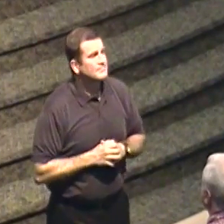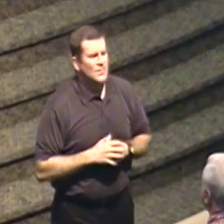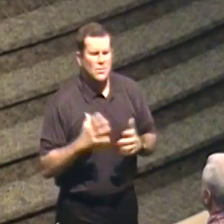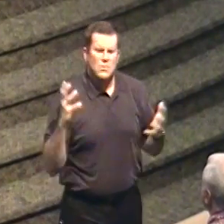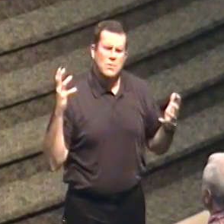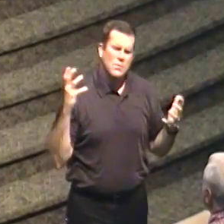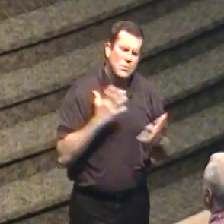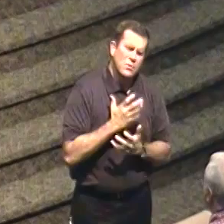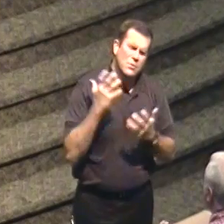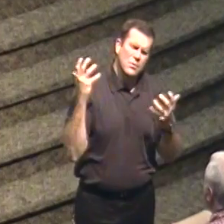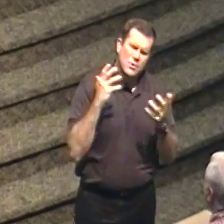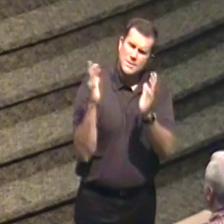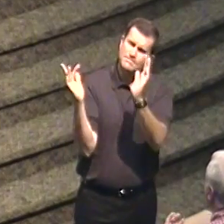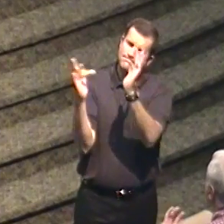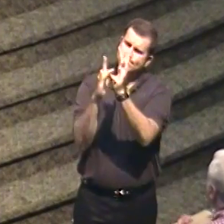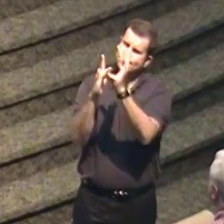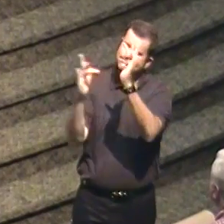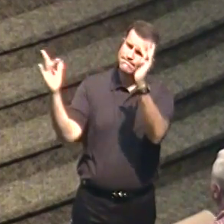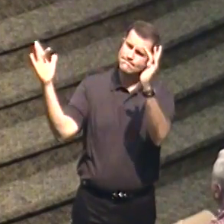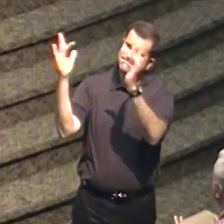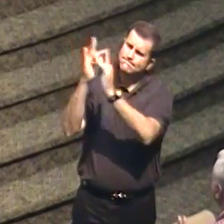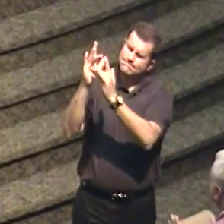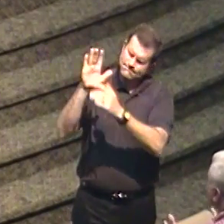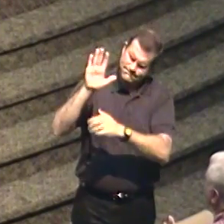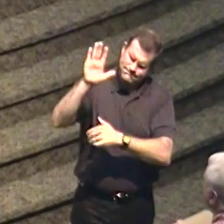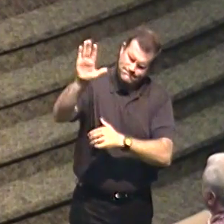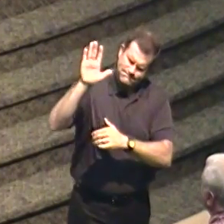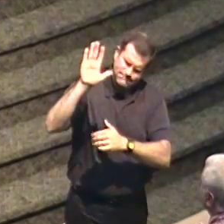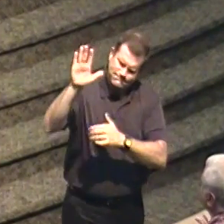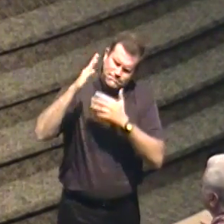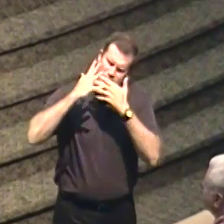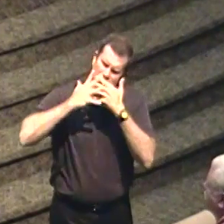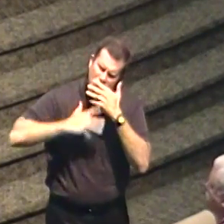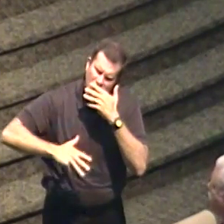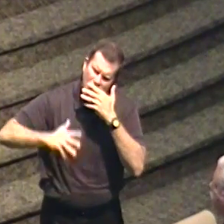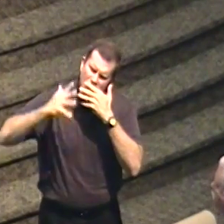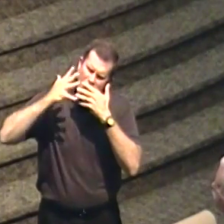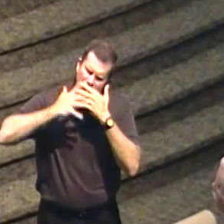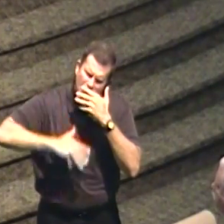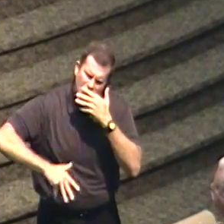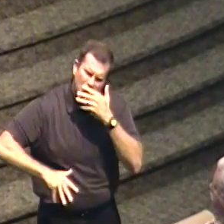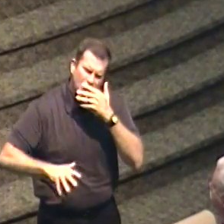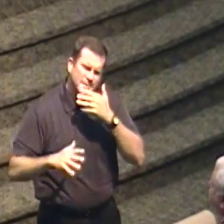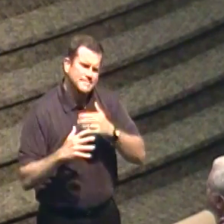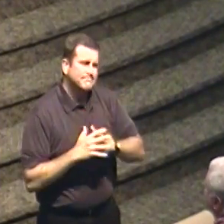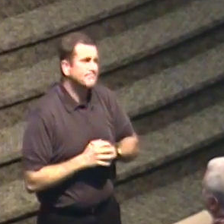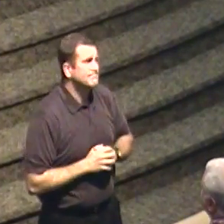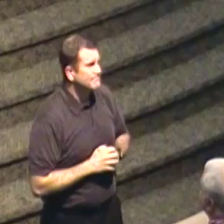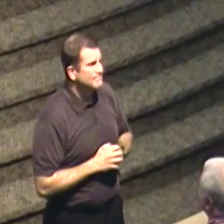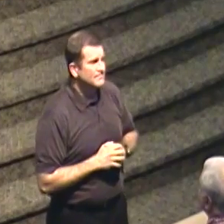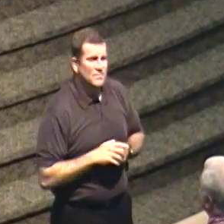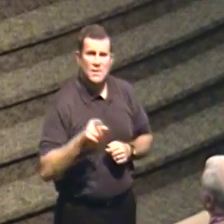Hold the blood. Hold the blood of